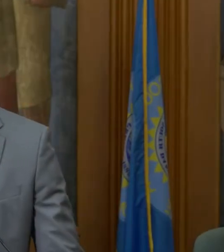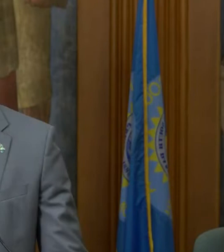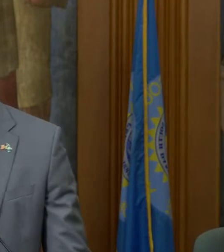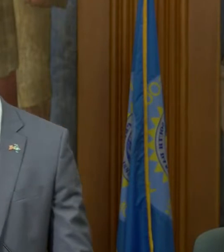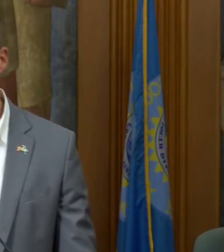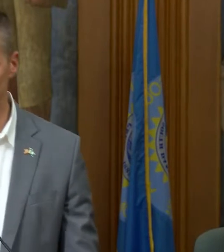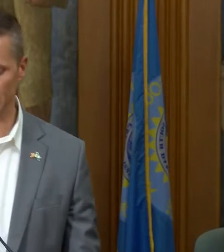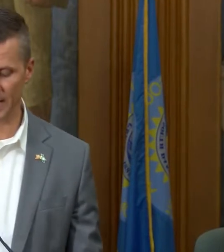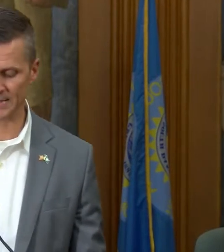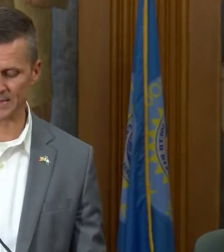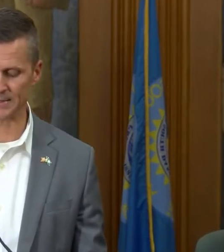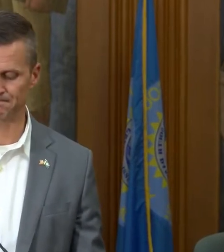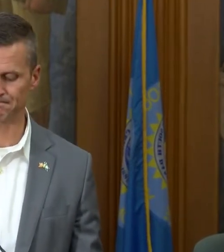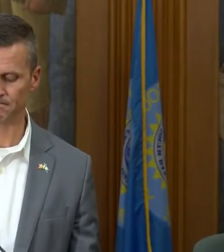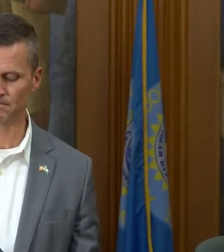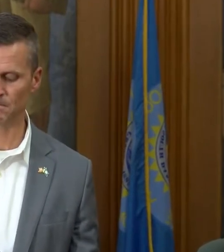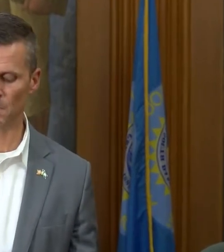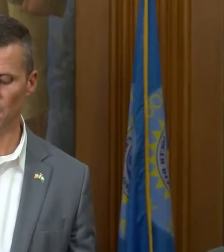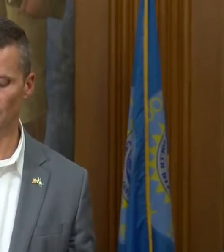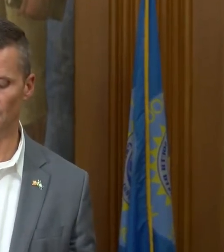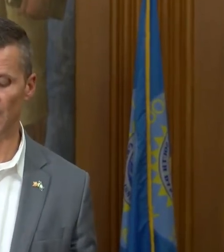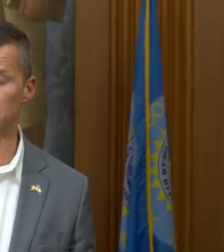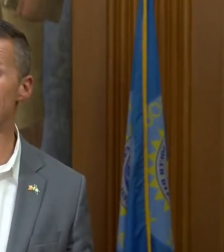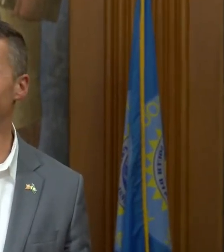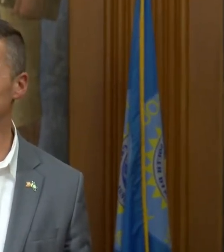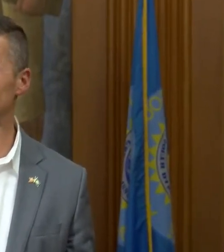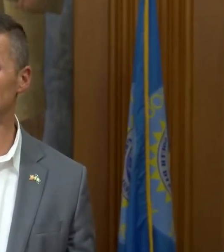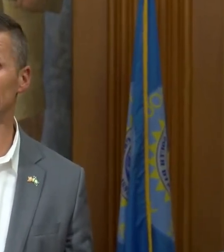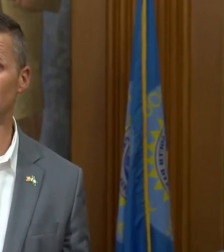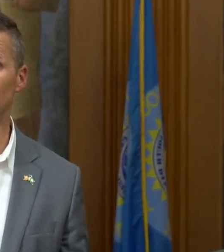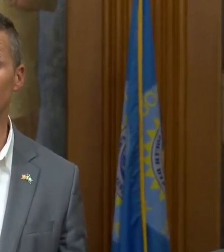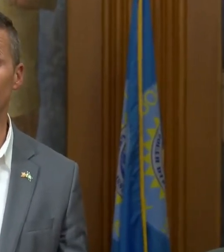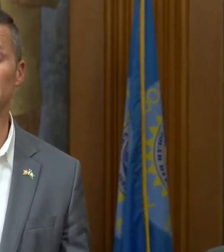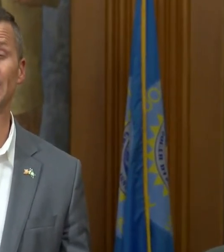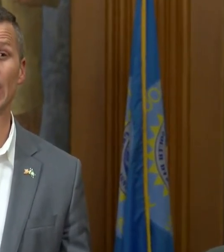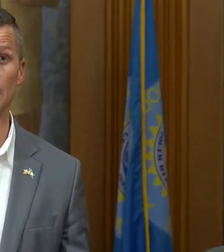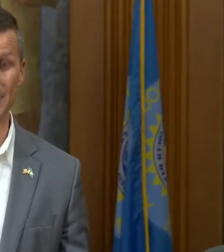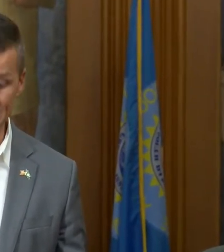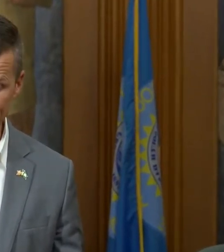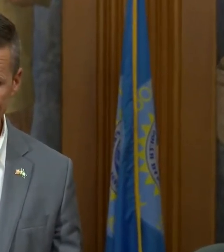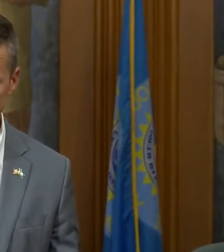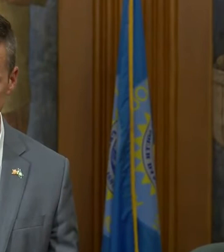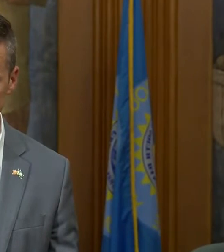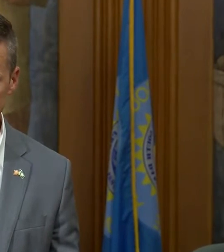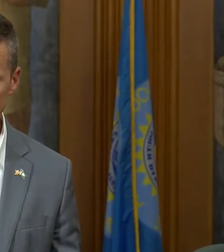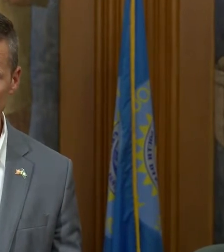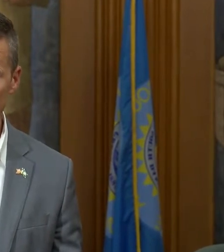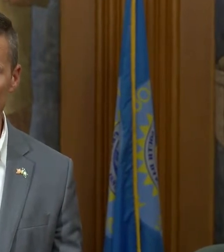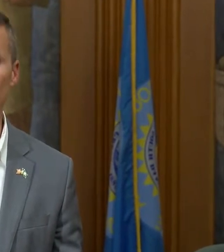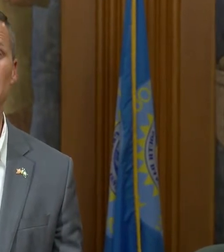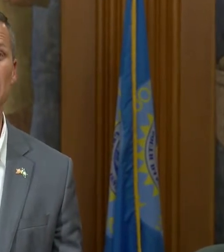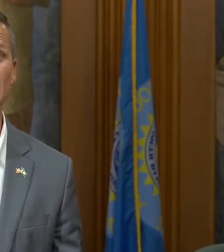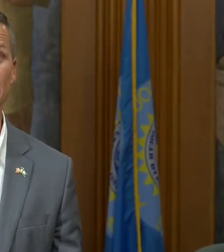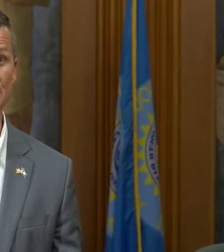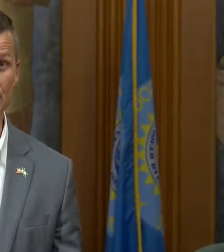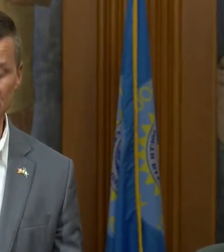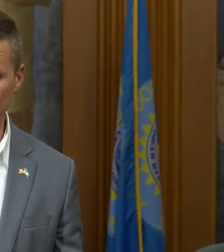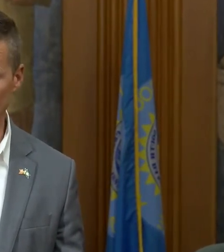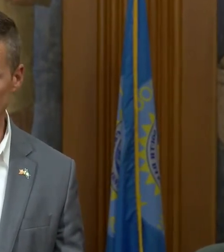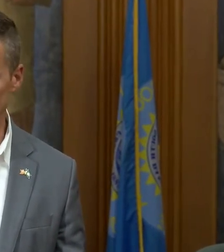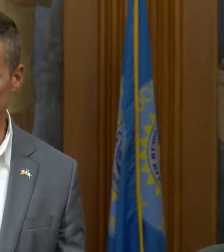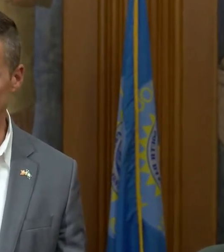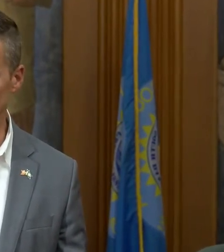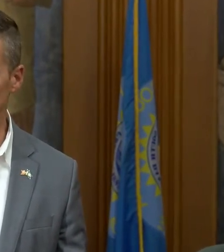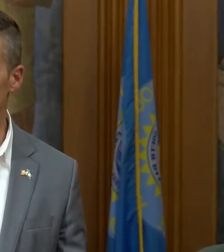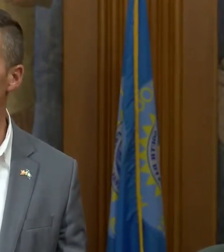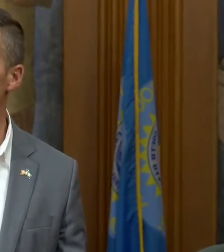and non covid cases. They are managing, but they are busy. They're implementing their surge